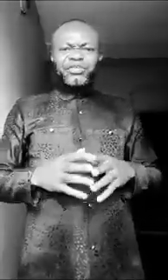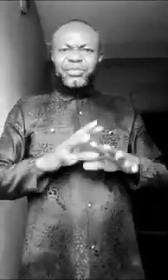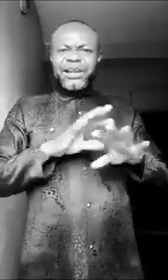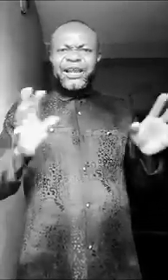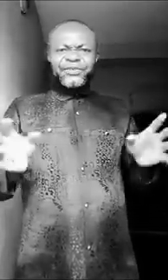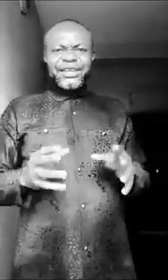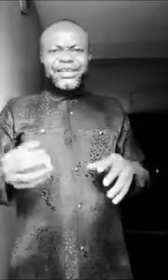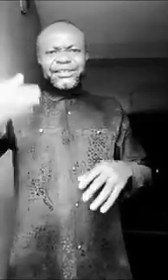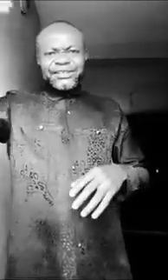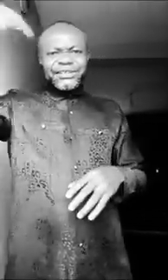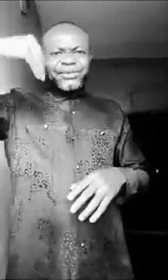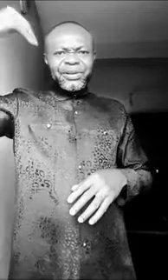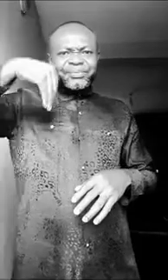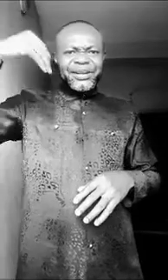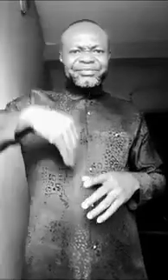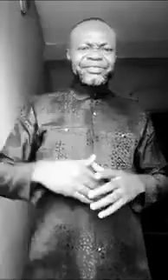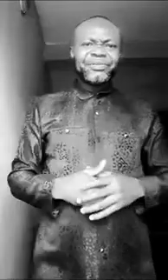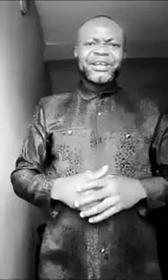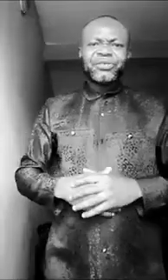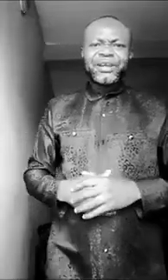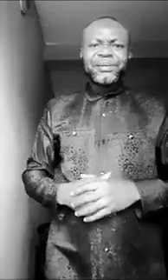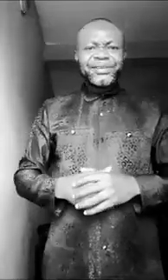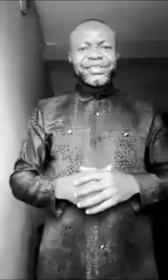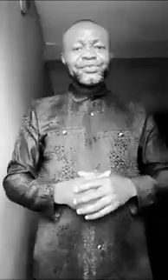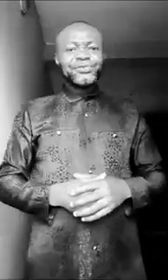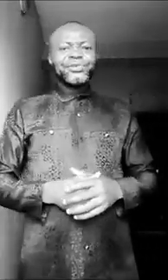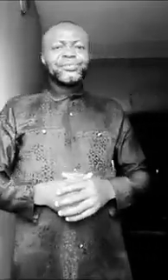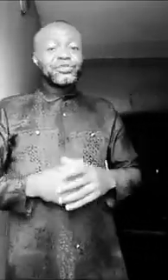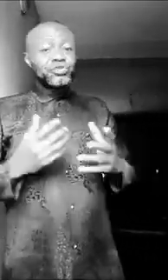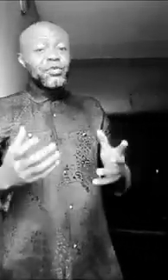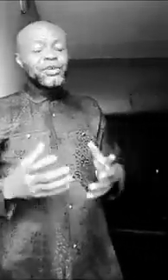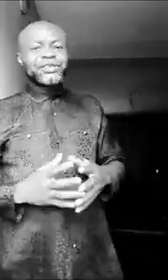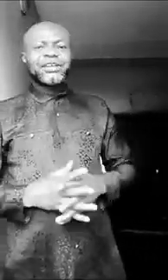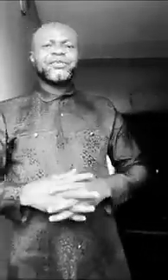umbrella have tears. Still rain, penetrate from that umbrella, beating you. But you cover yourself.